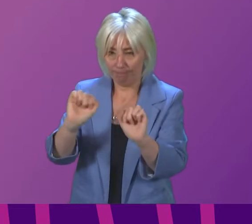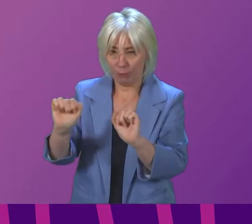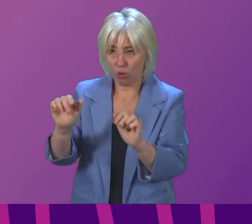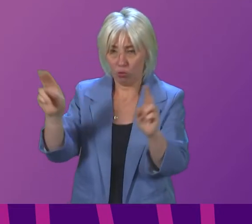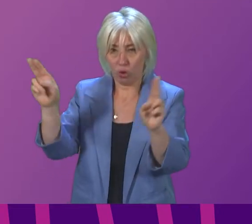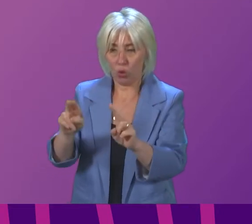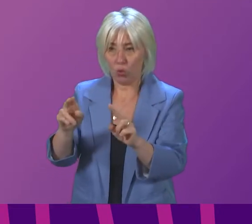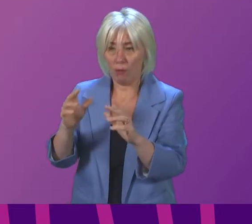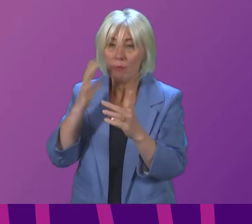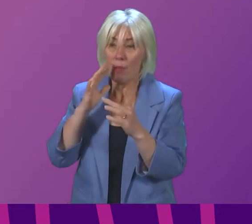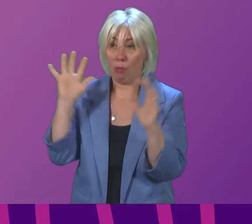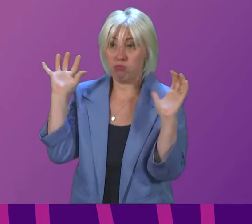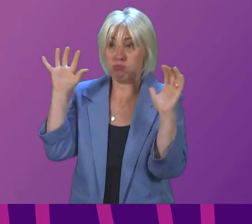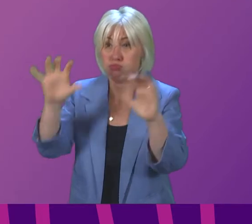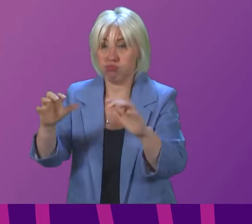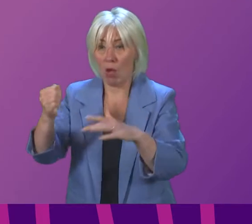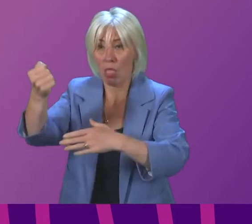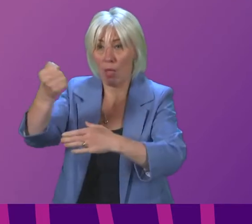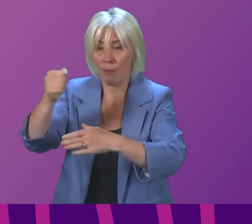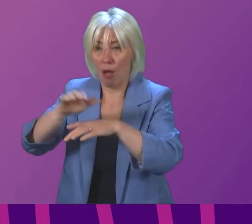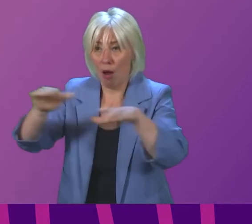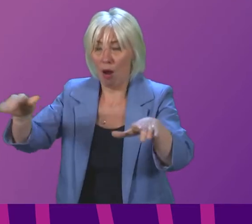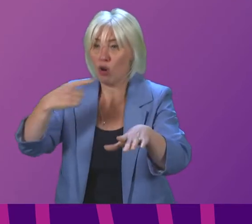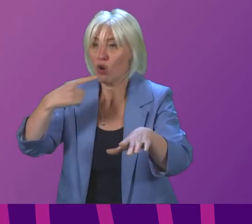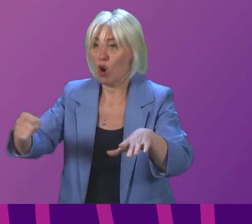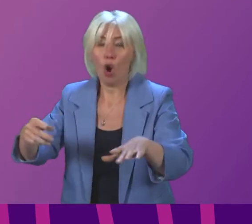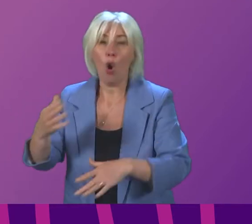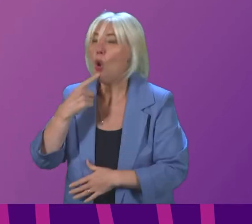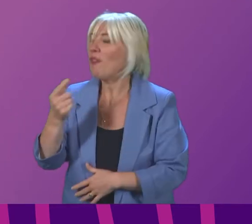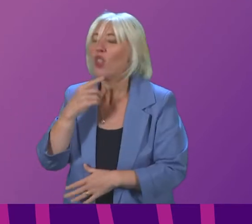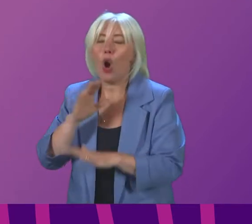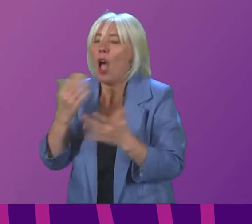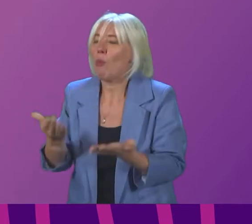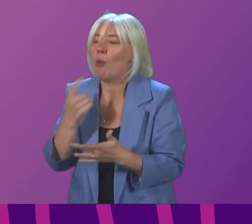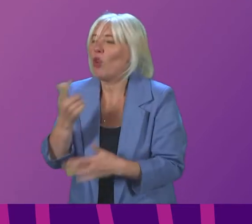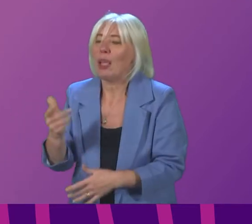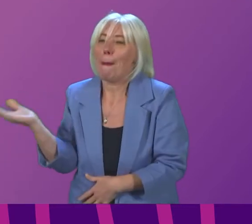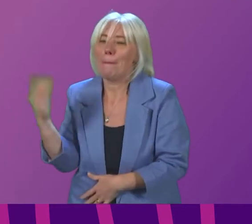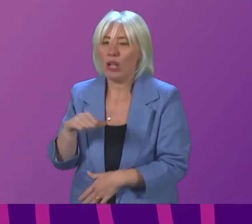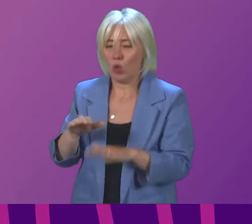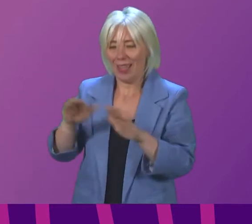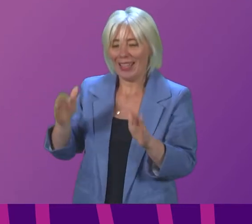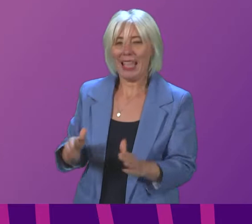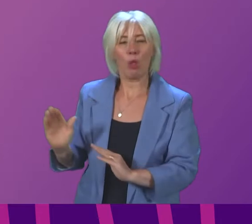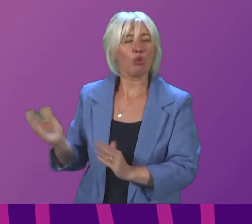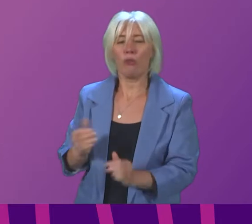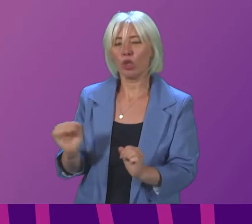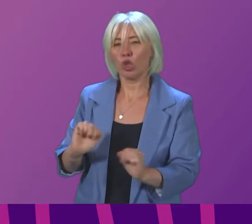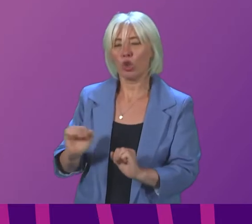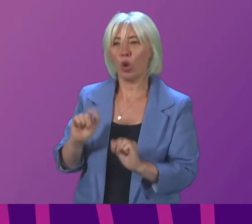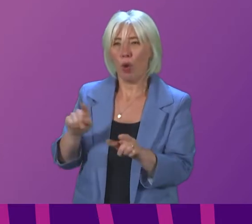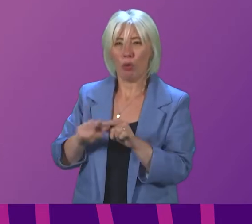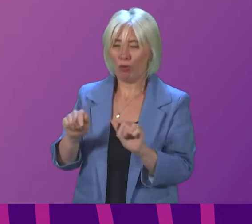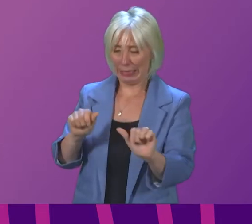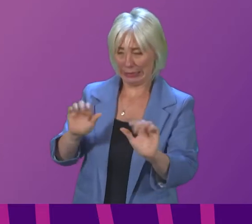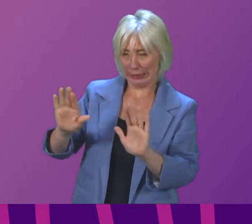crowding at bars we have not asked so far to go back to table service we are trying to be as proportionate as possible while